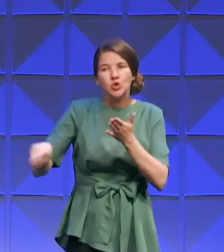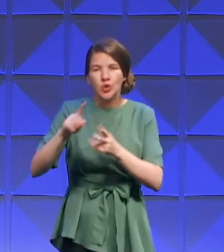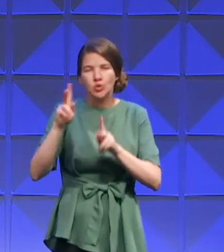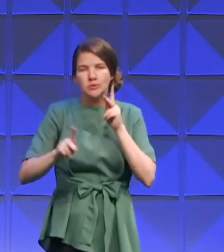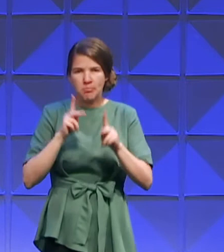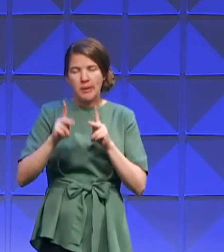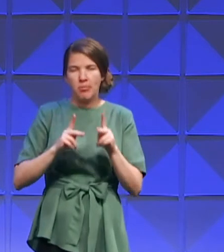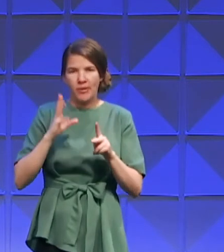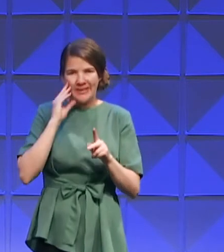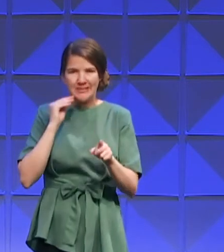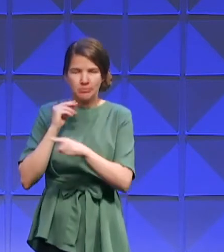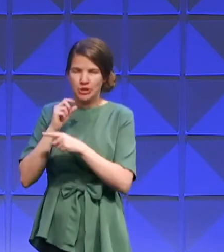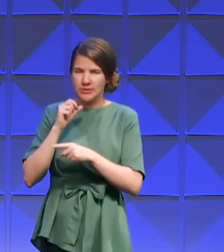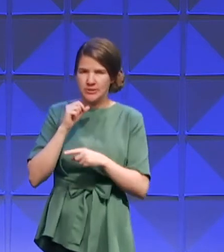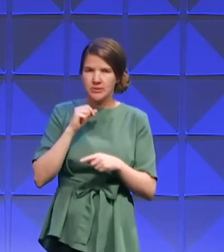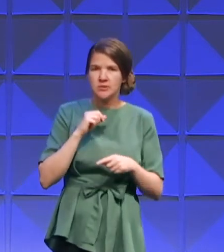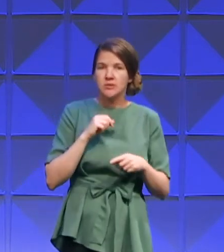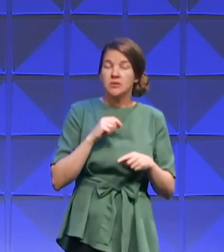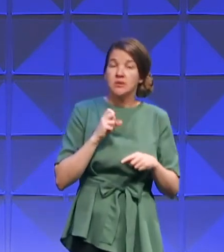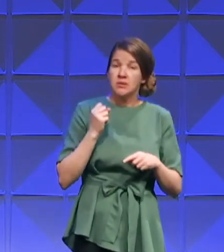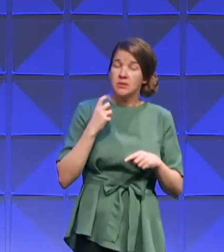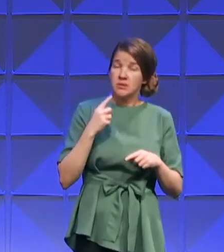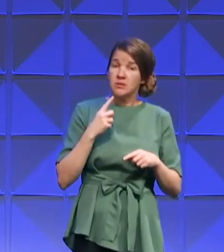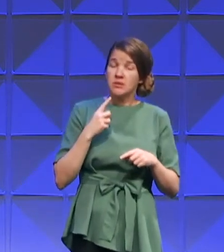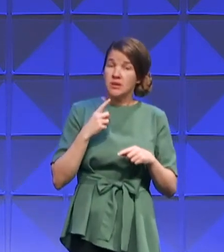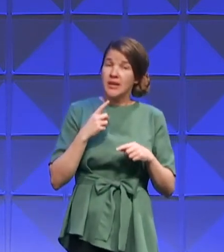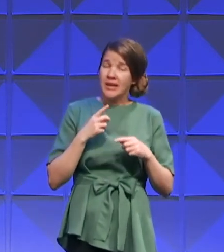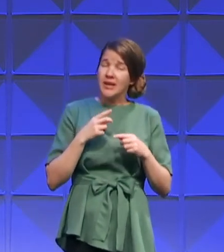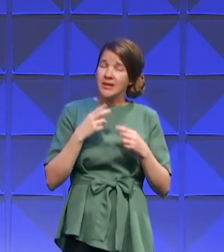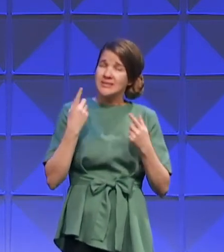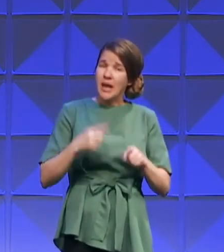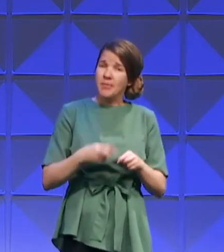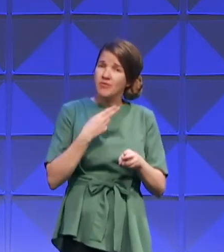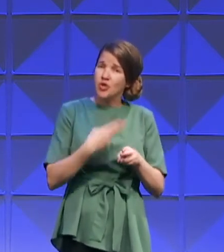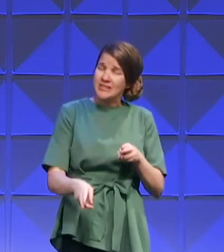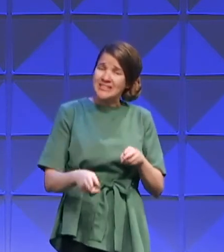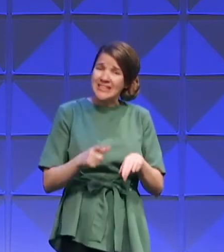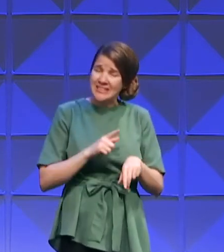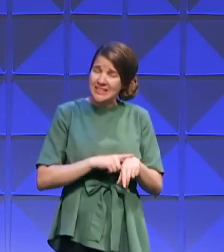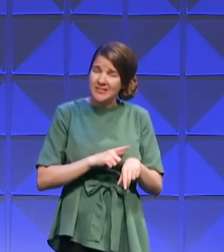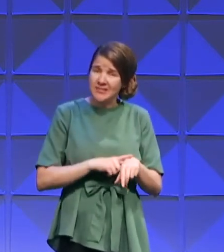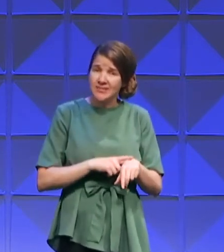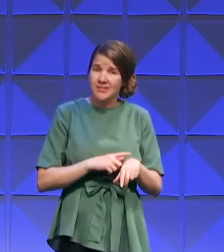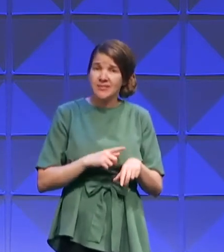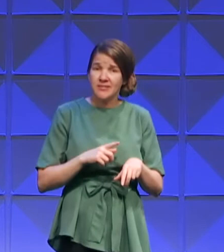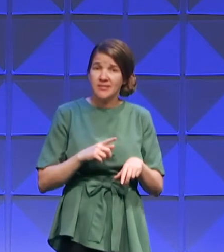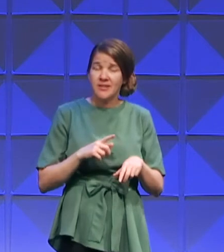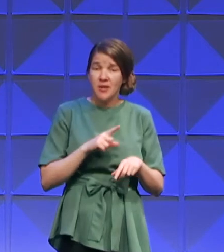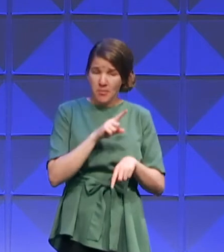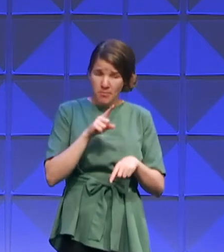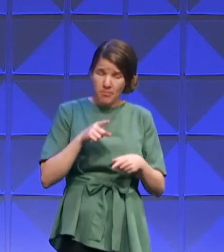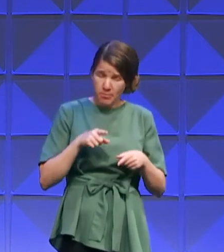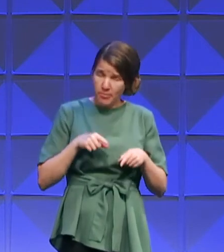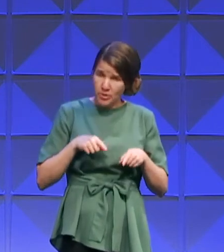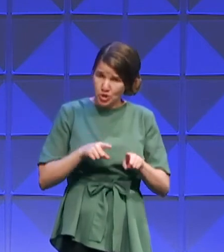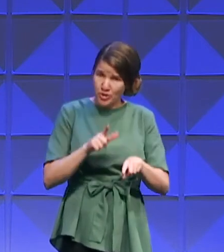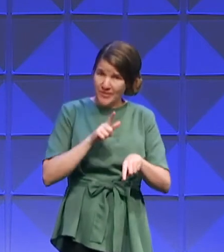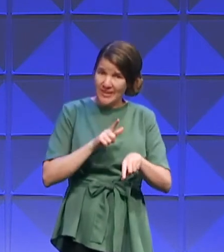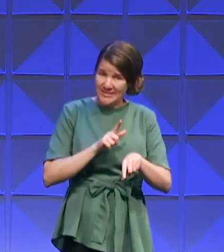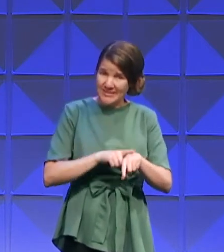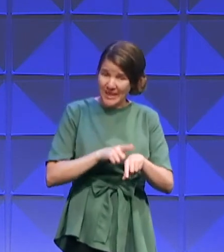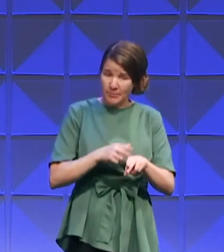It has its season but after the season is over, it's back to the reality that we can't manage life without God.